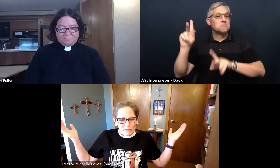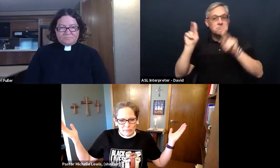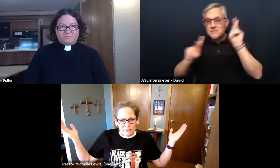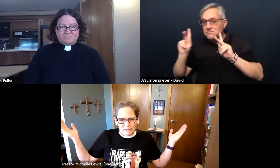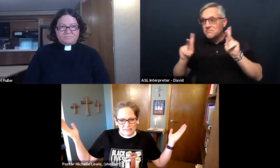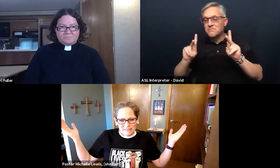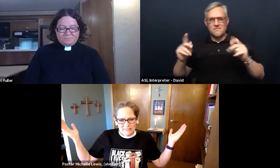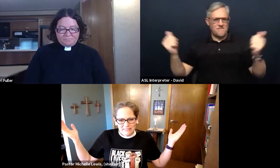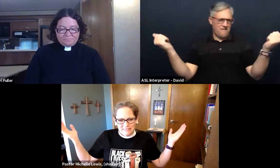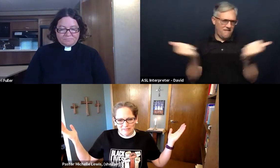people.